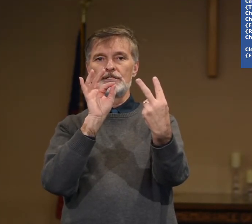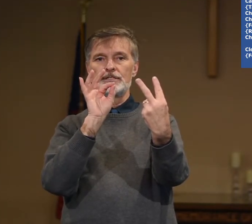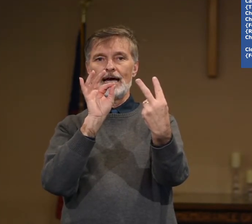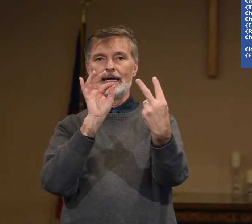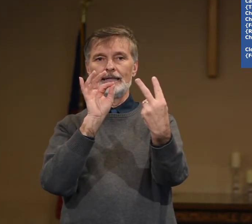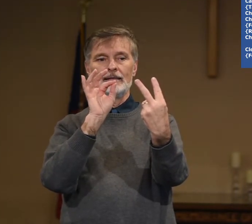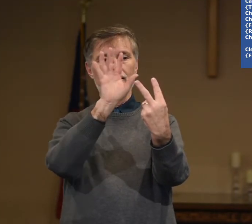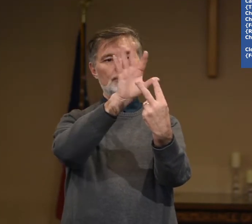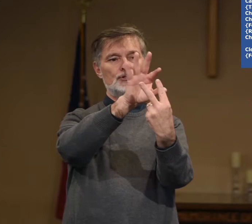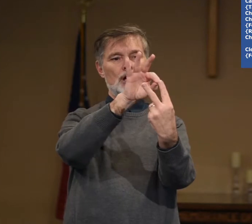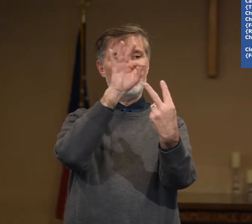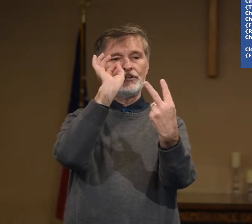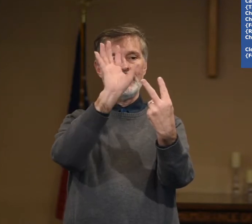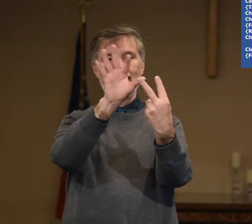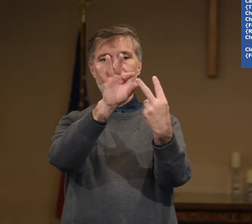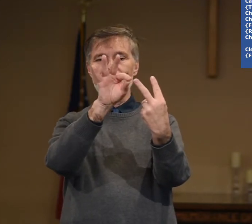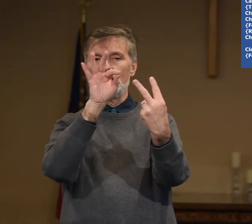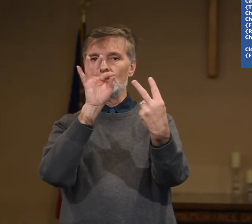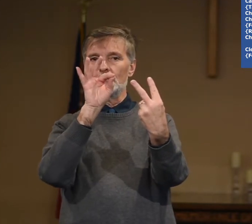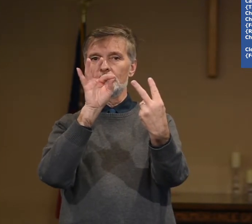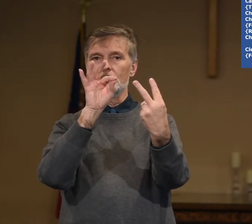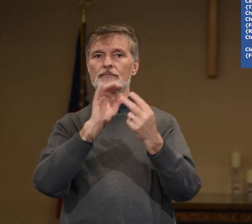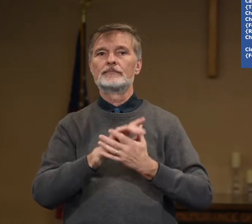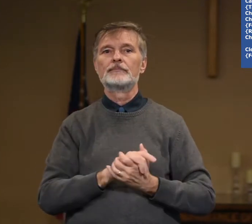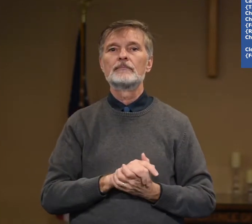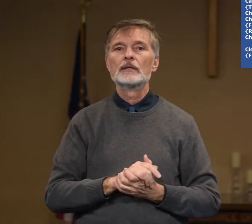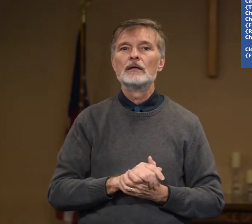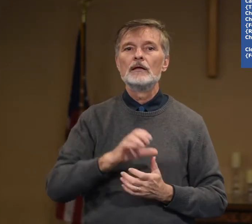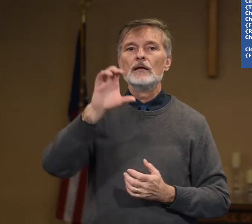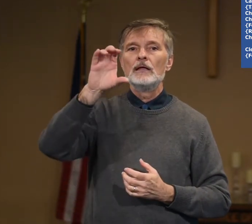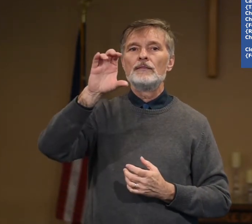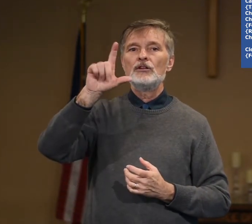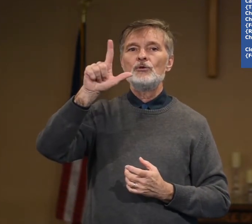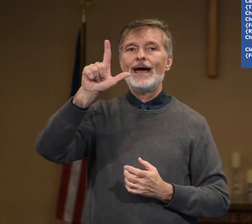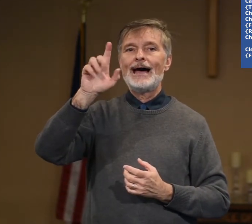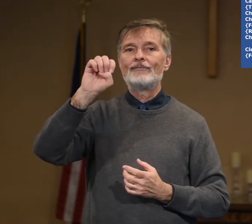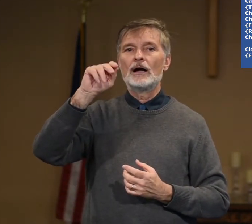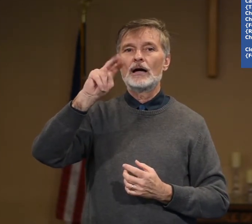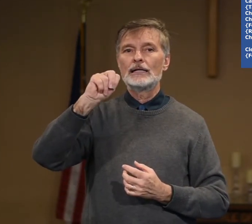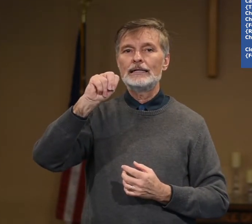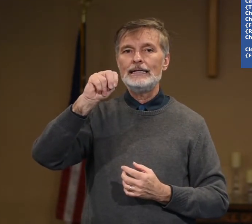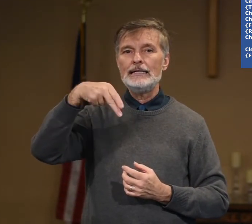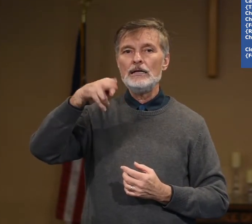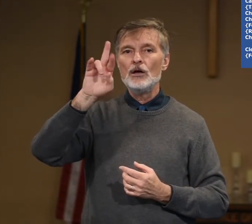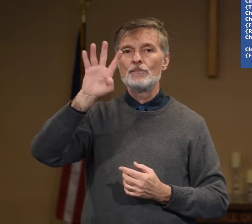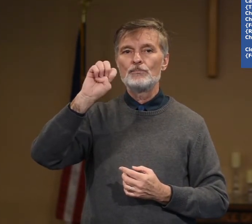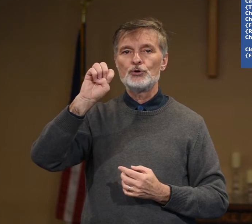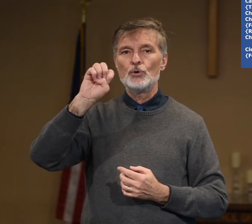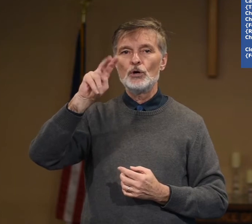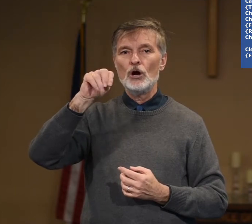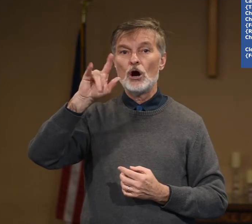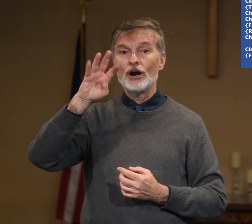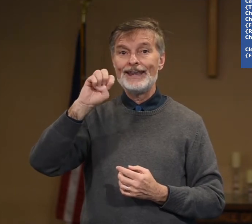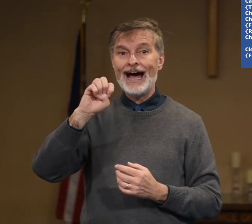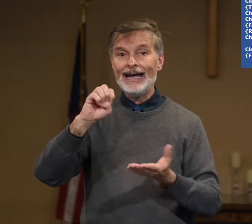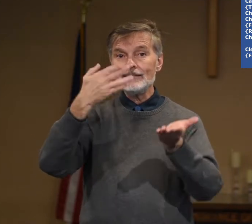sign, but you're alternating the finger. Then you have clean, pure, or nice.